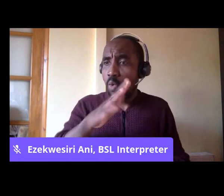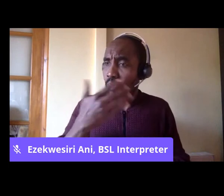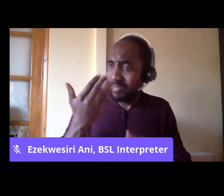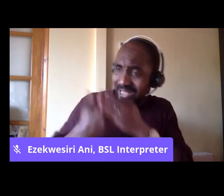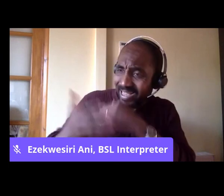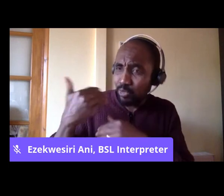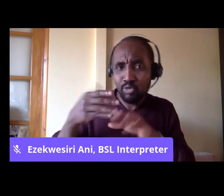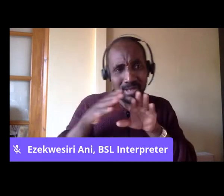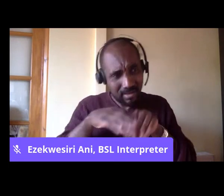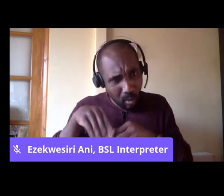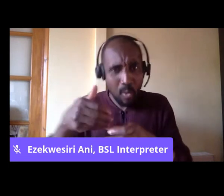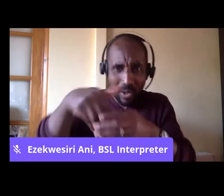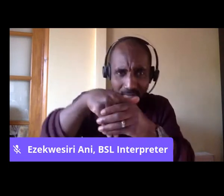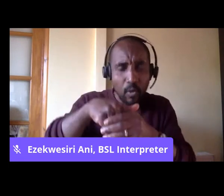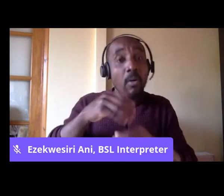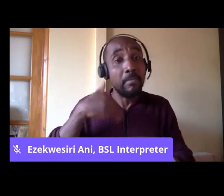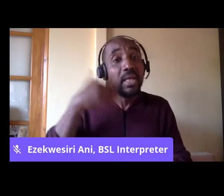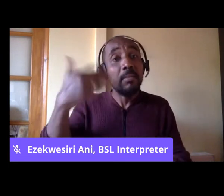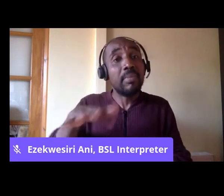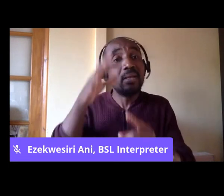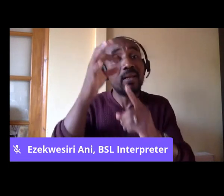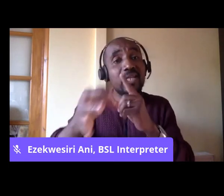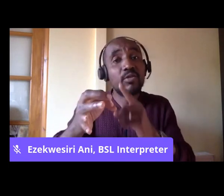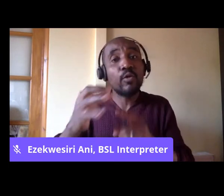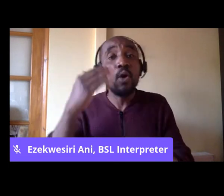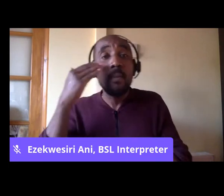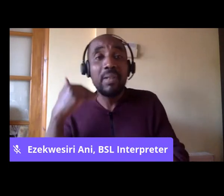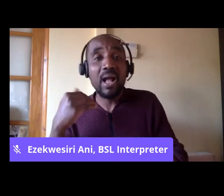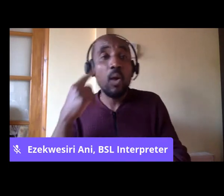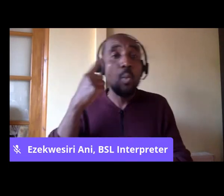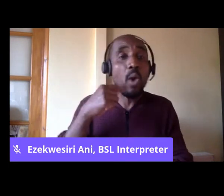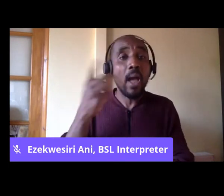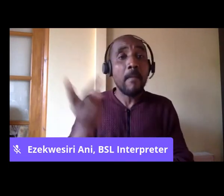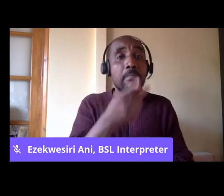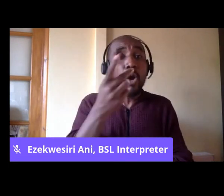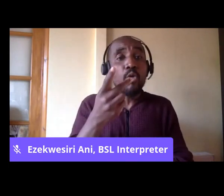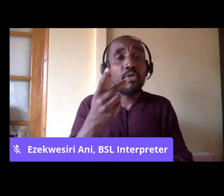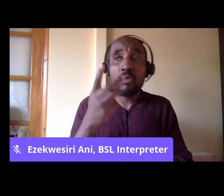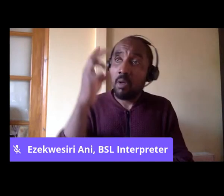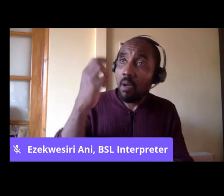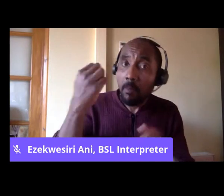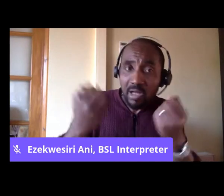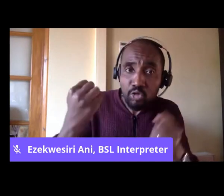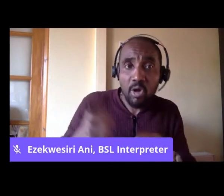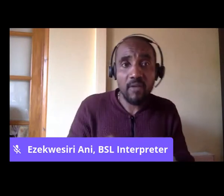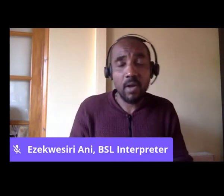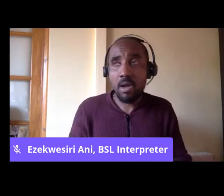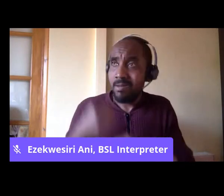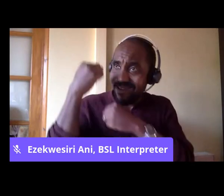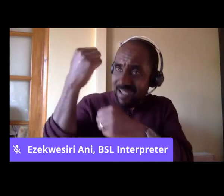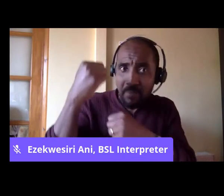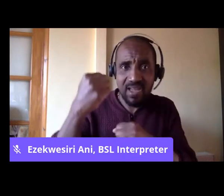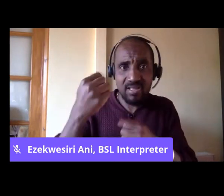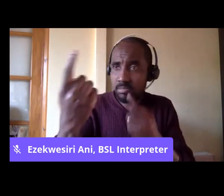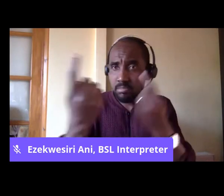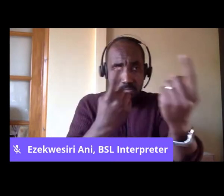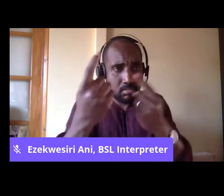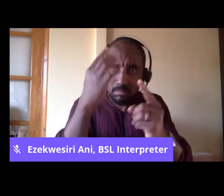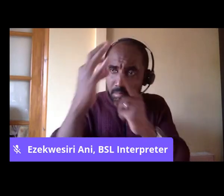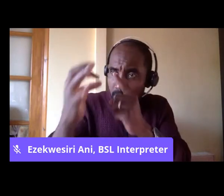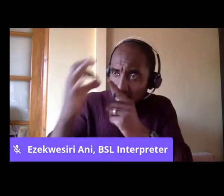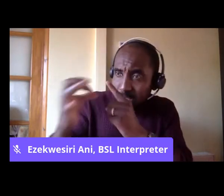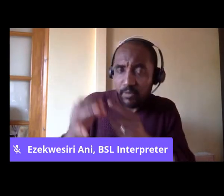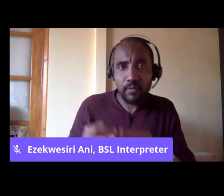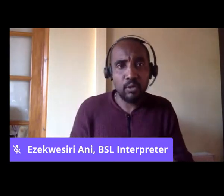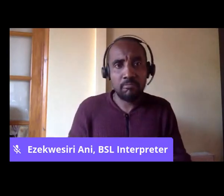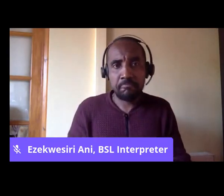interviewed both black and white people, bus drivers, campaigners, people who favoured the